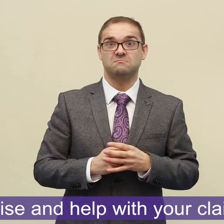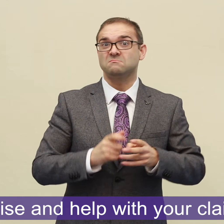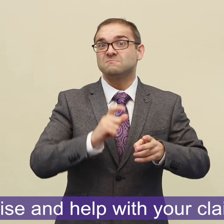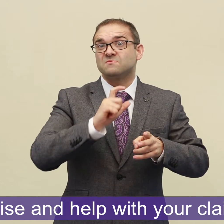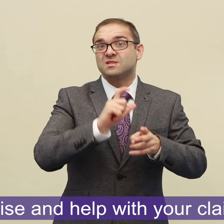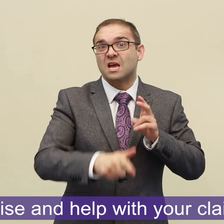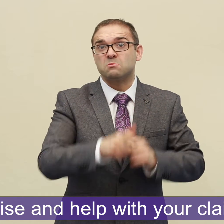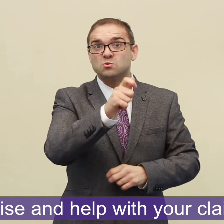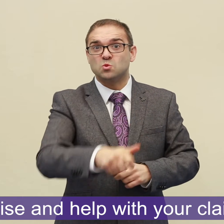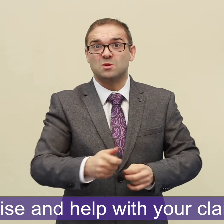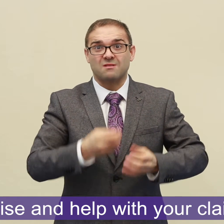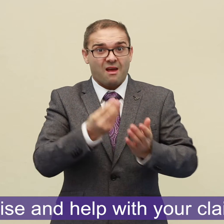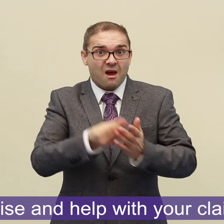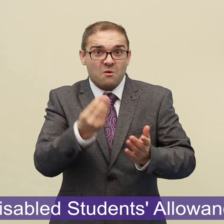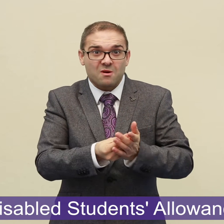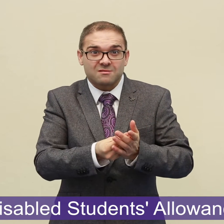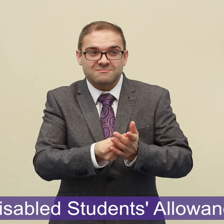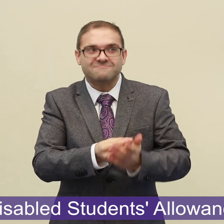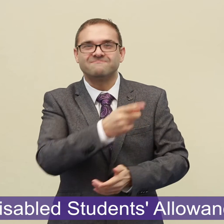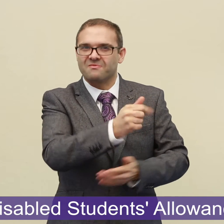Advise and help with your claim for disabled students allowances.